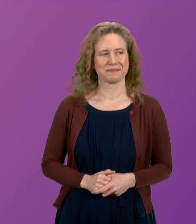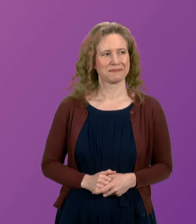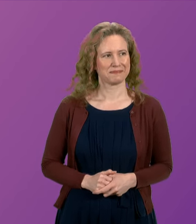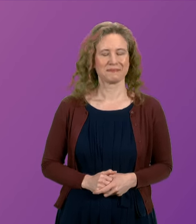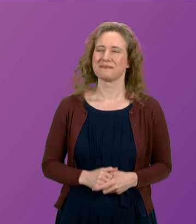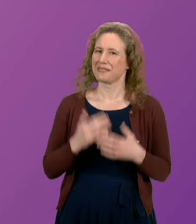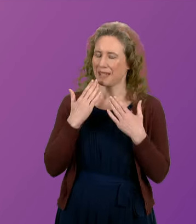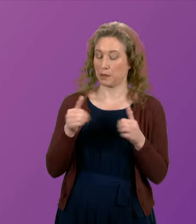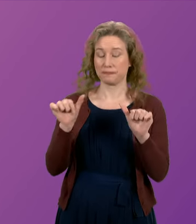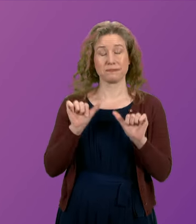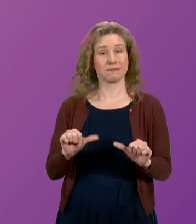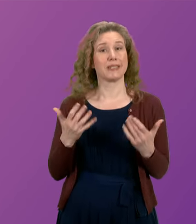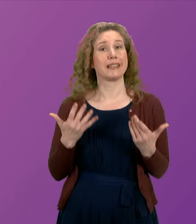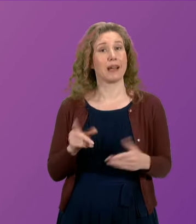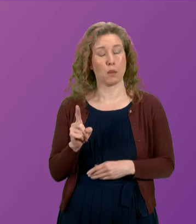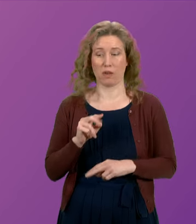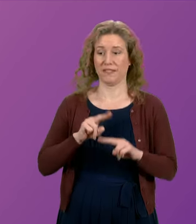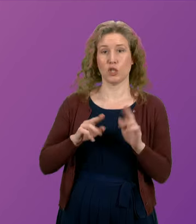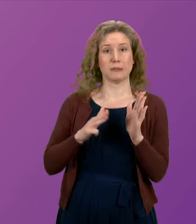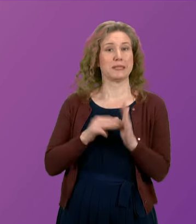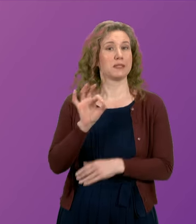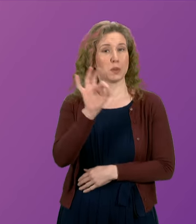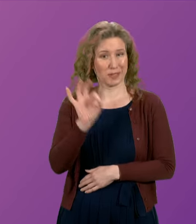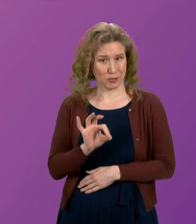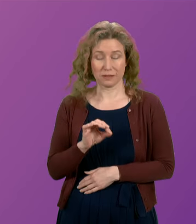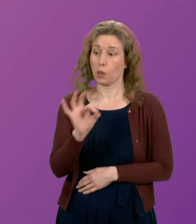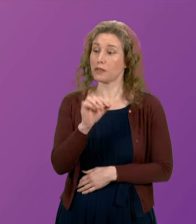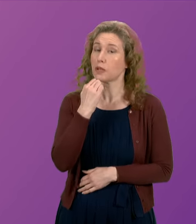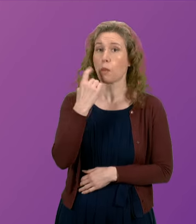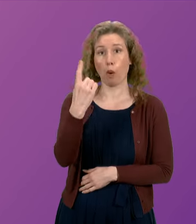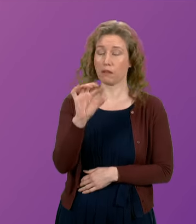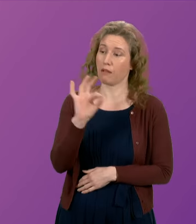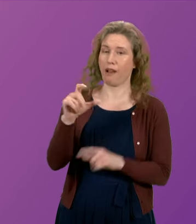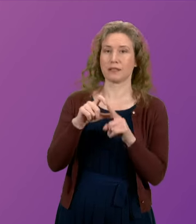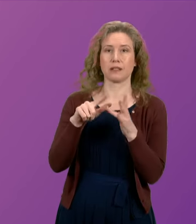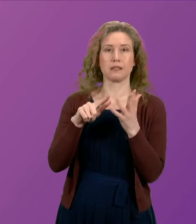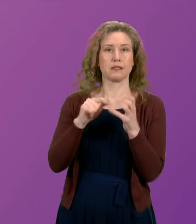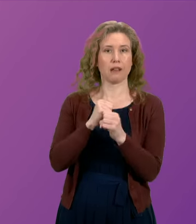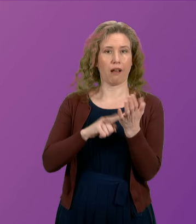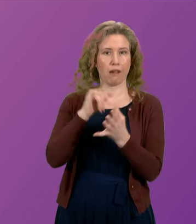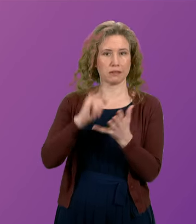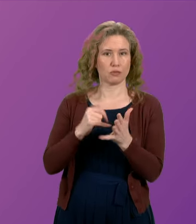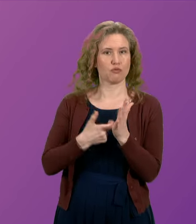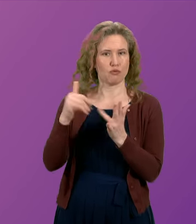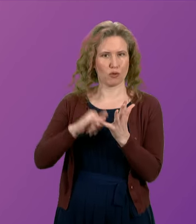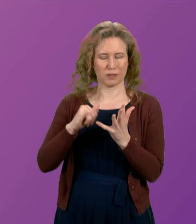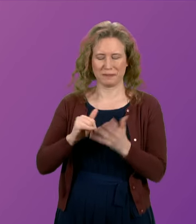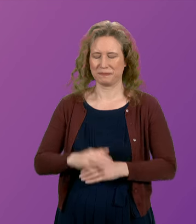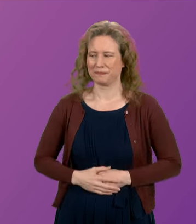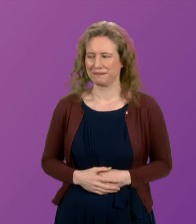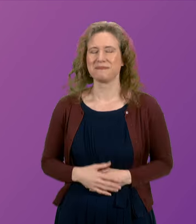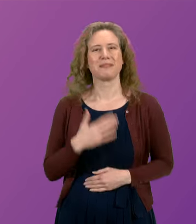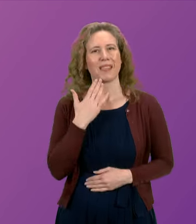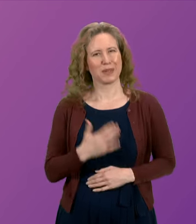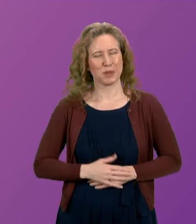Thank you. The next item of business is First Minister's questions, and at question number one, I call Douglas Ross. Thank you very much, Presiding Officer. And